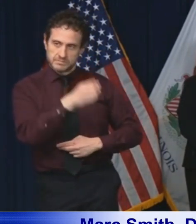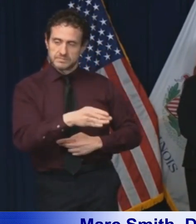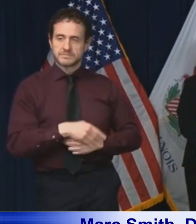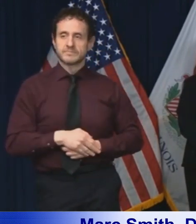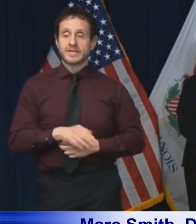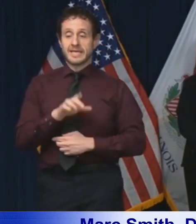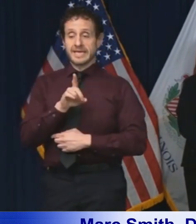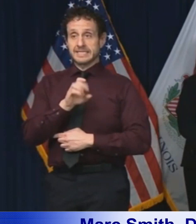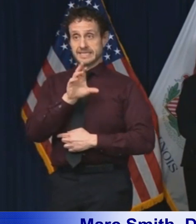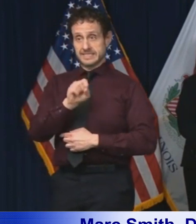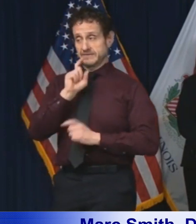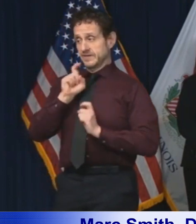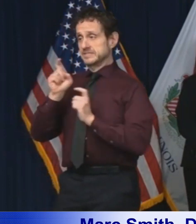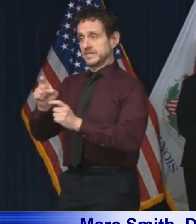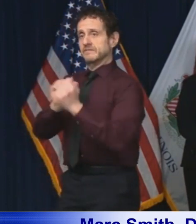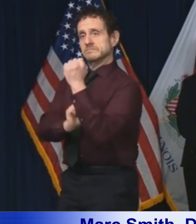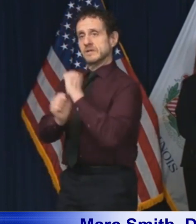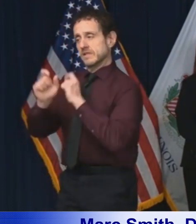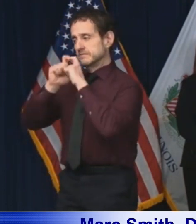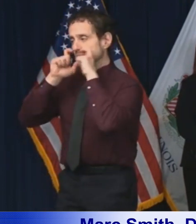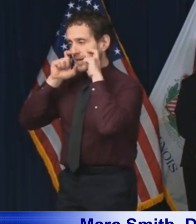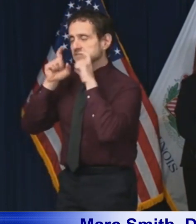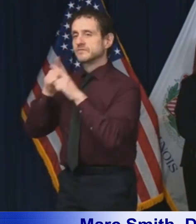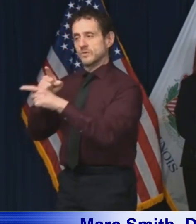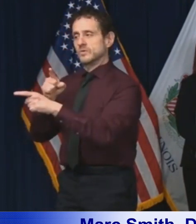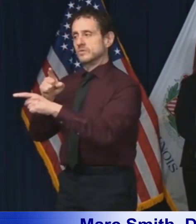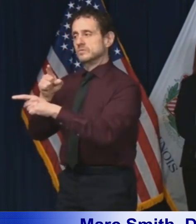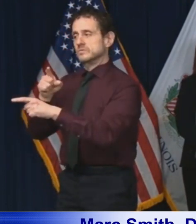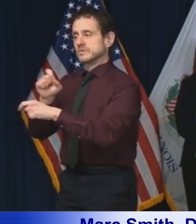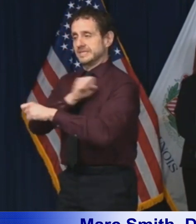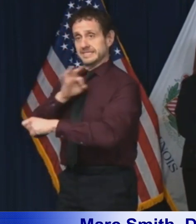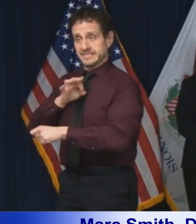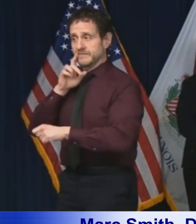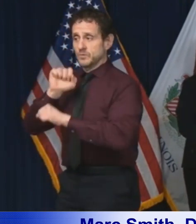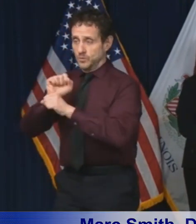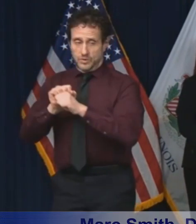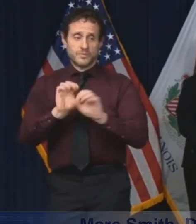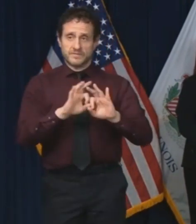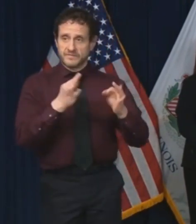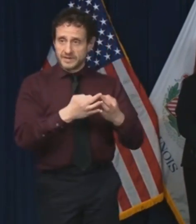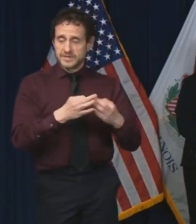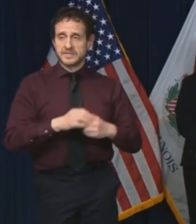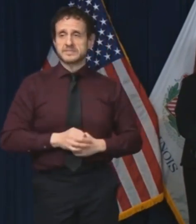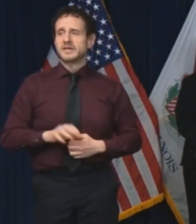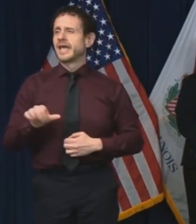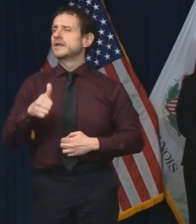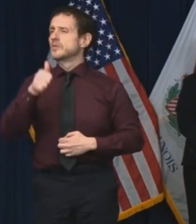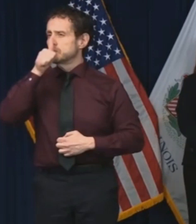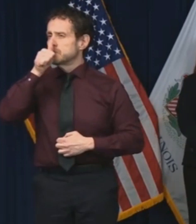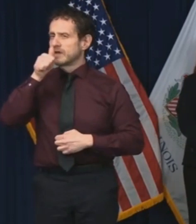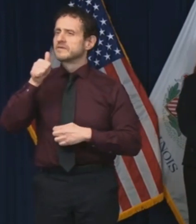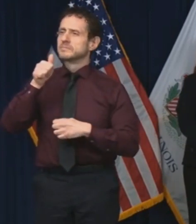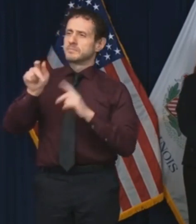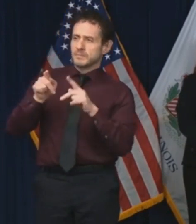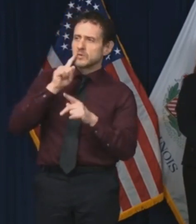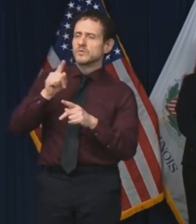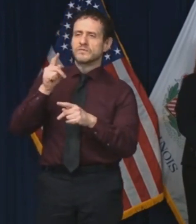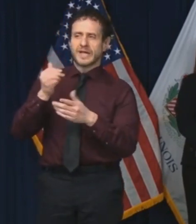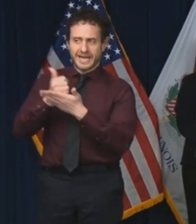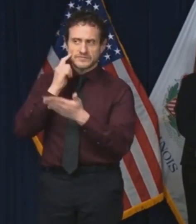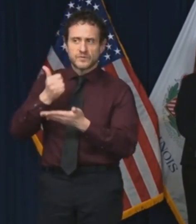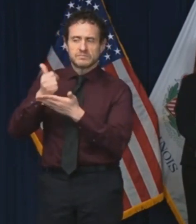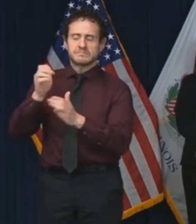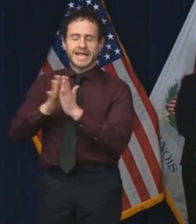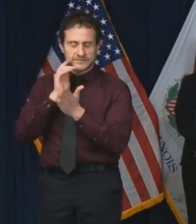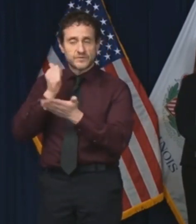protective gear to our frontline staff and to the staff of our private partners who have asked for assistance. Over the last